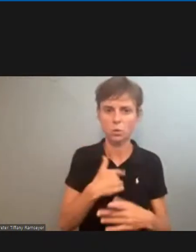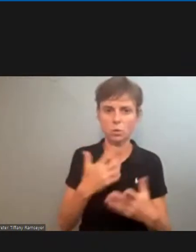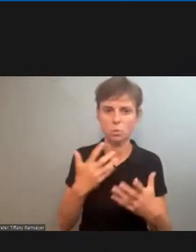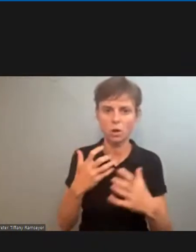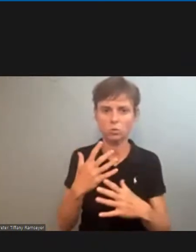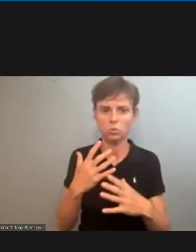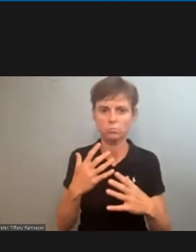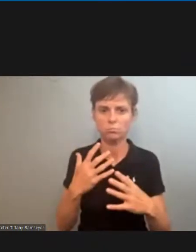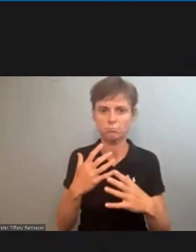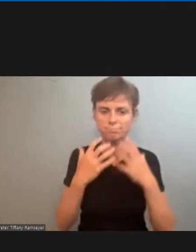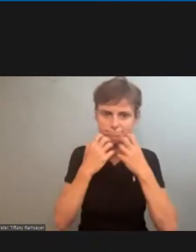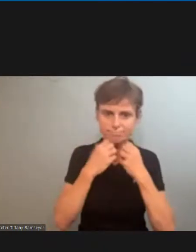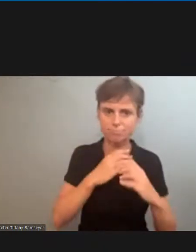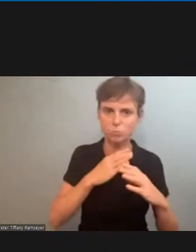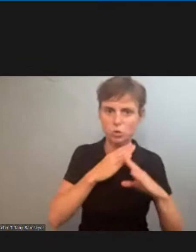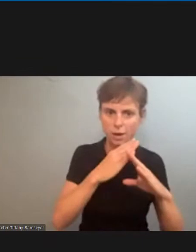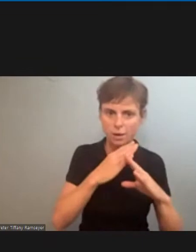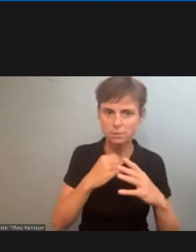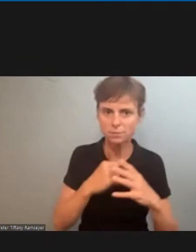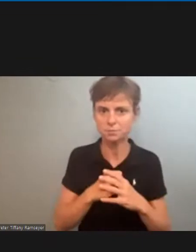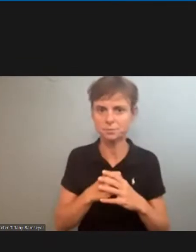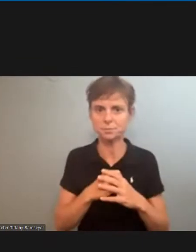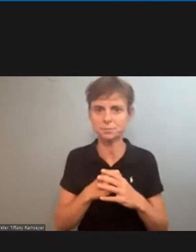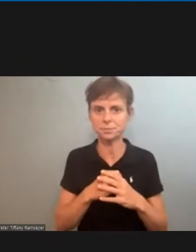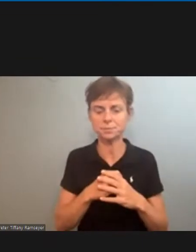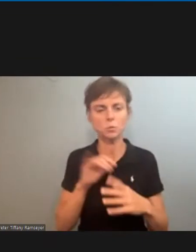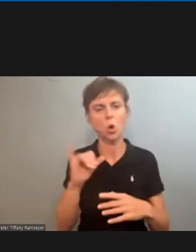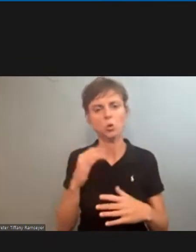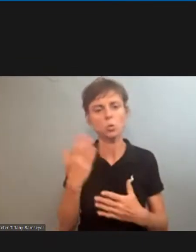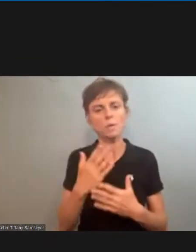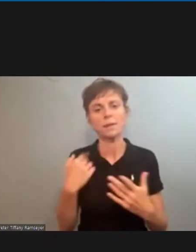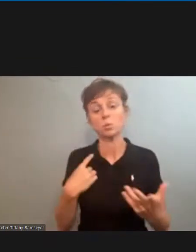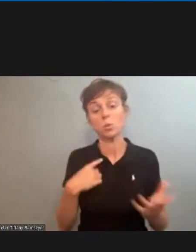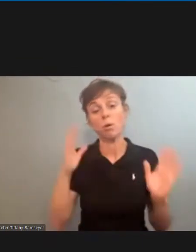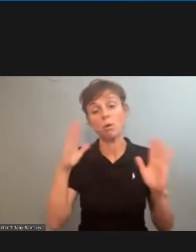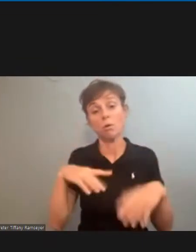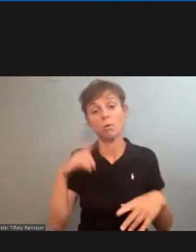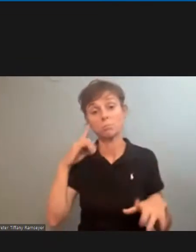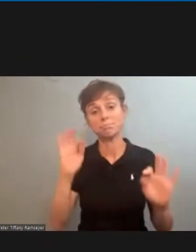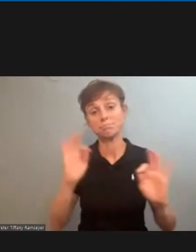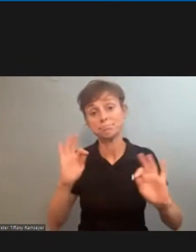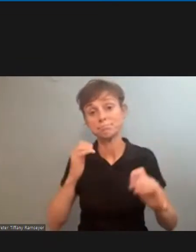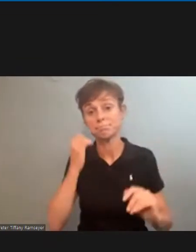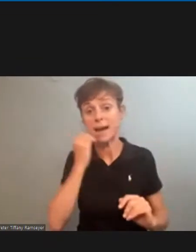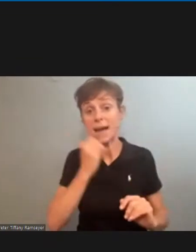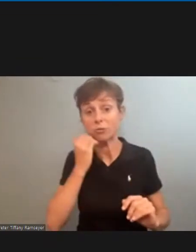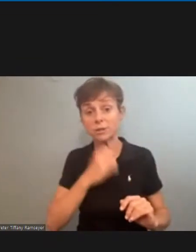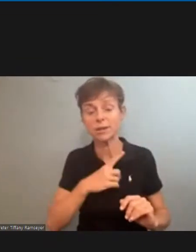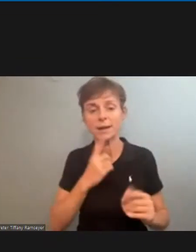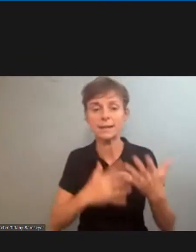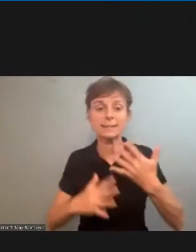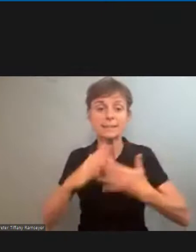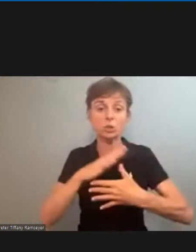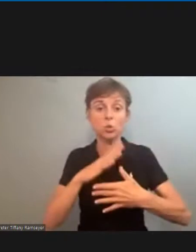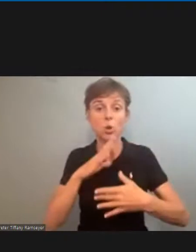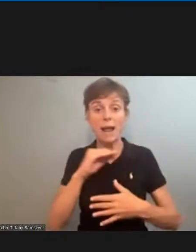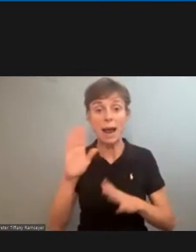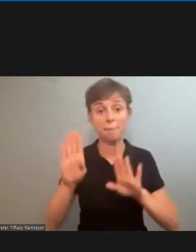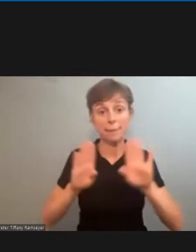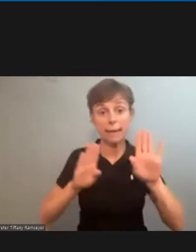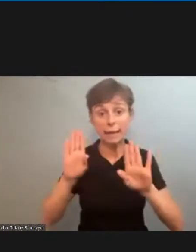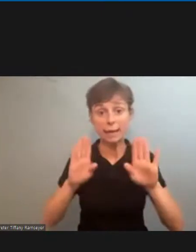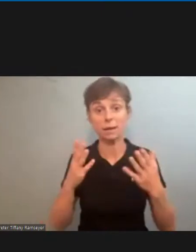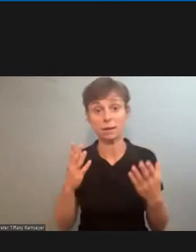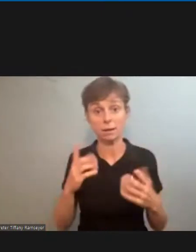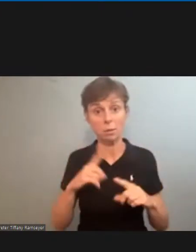there there's there's also things that we just take for granted every day uh seniority and bidding but that's what